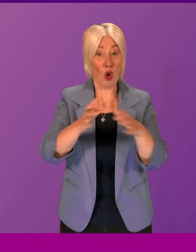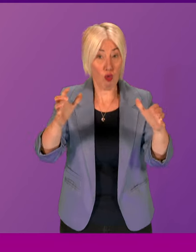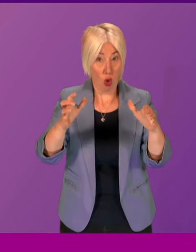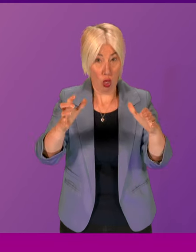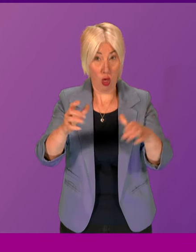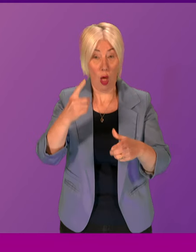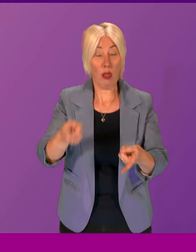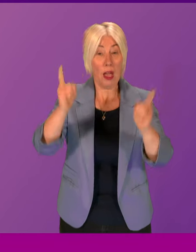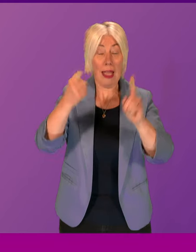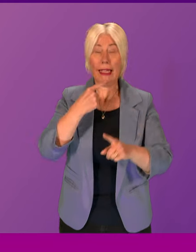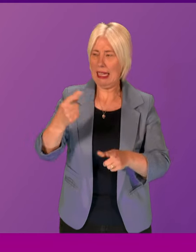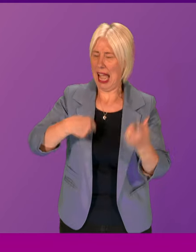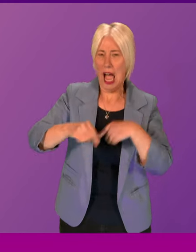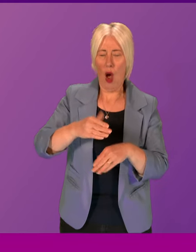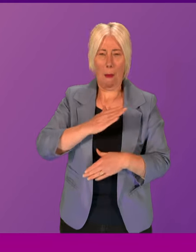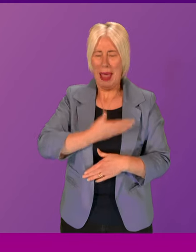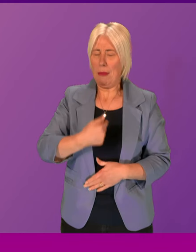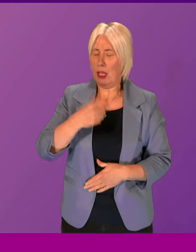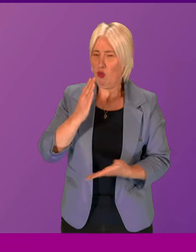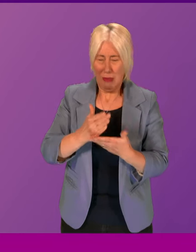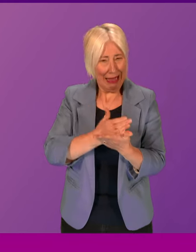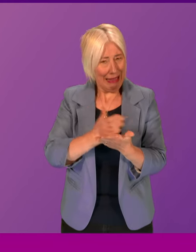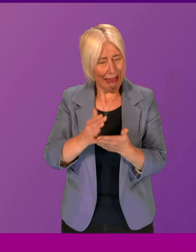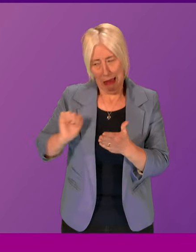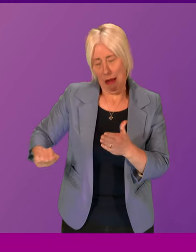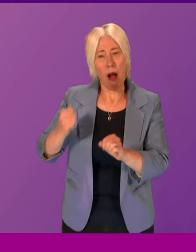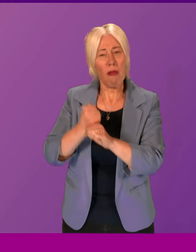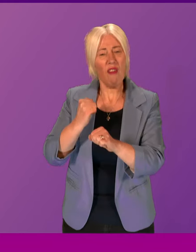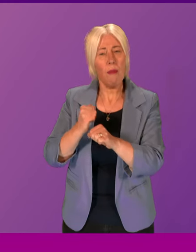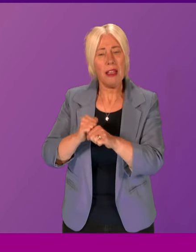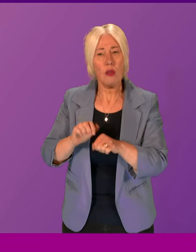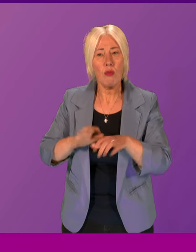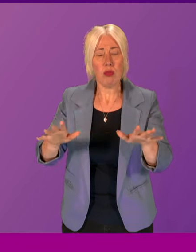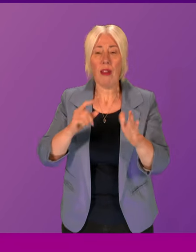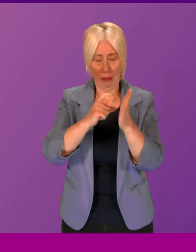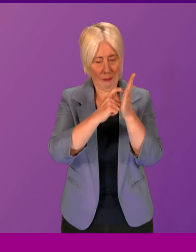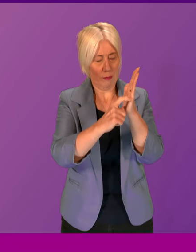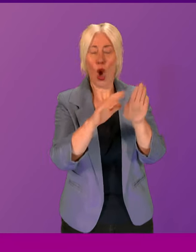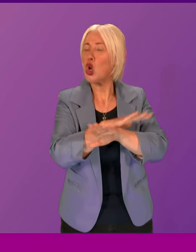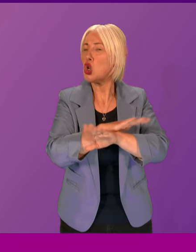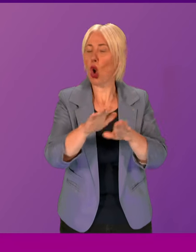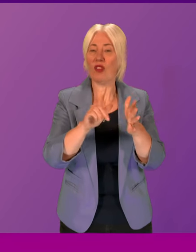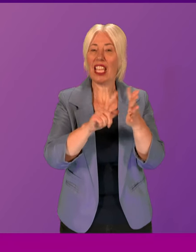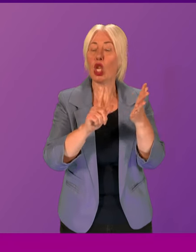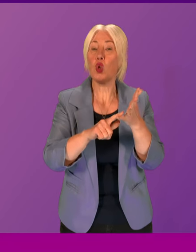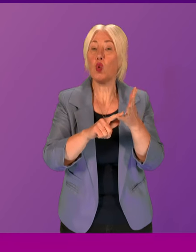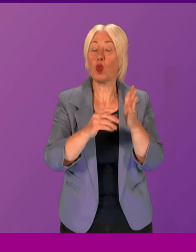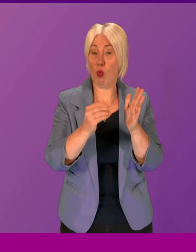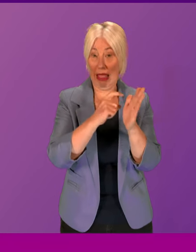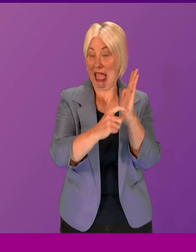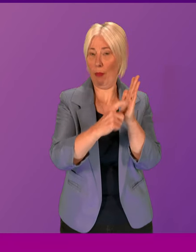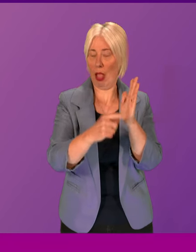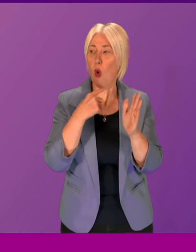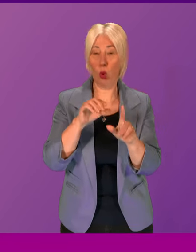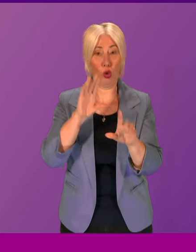and I quote, that members are really clear that the Government's plan to extend not for EU product labelling on a UK-wide basis will